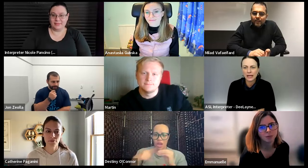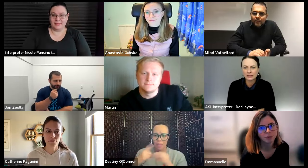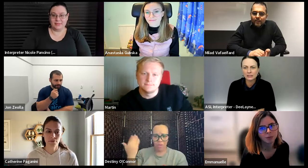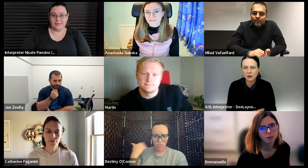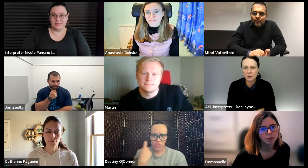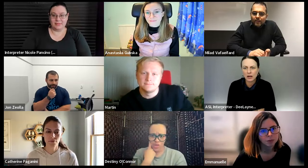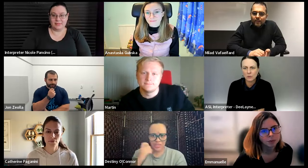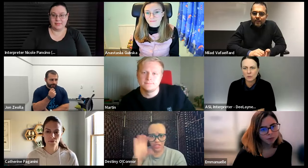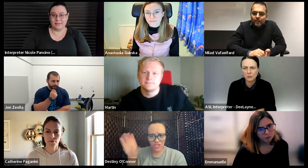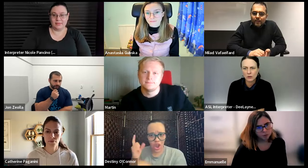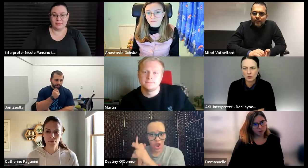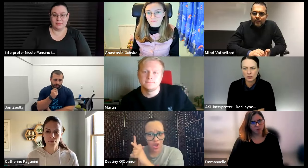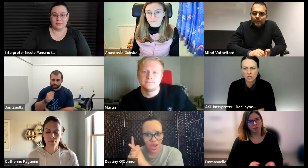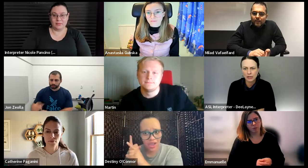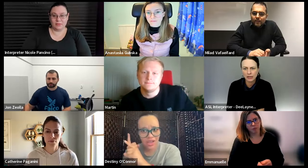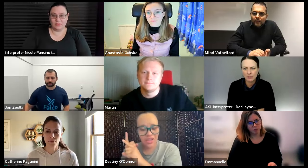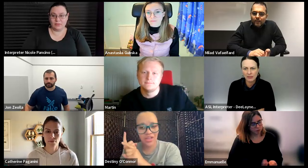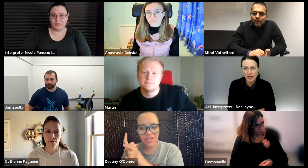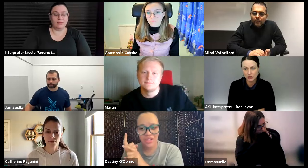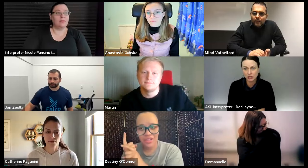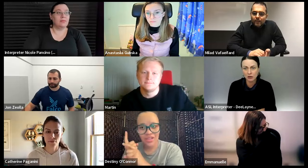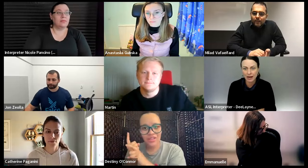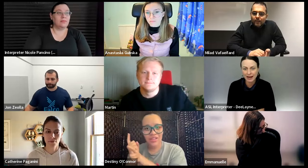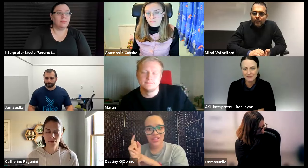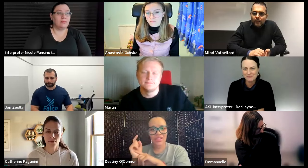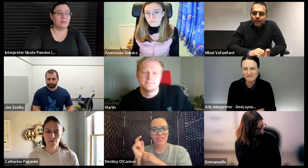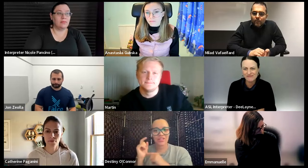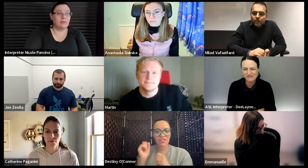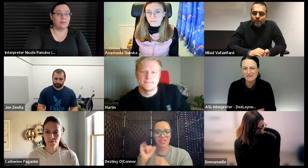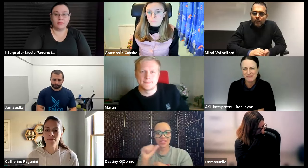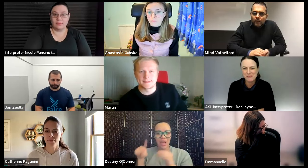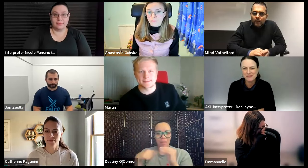okay so um we were talking about that in chicago right